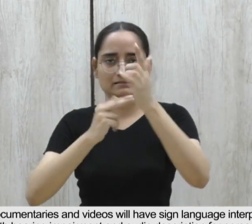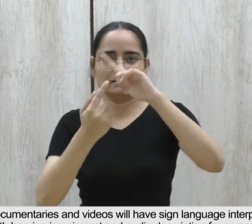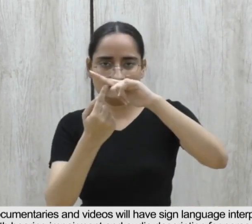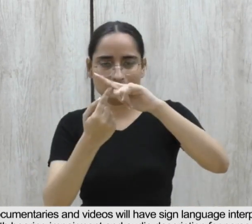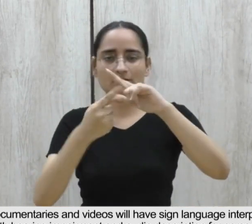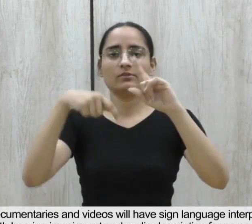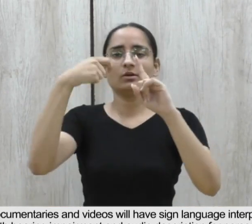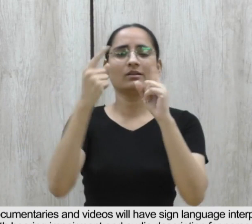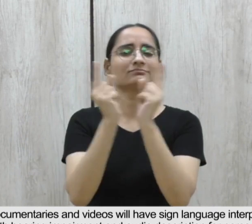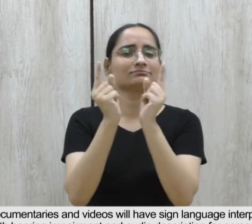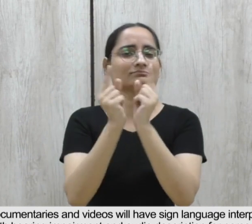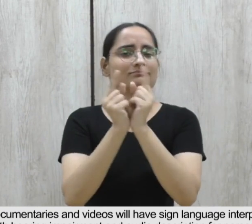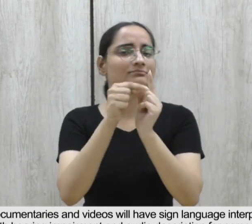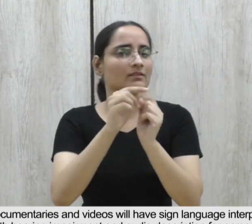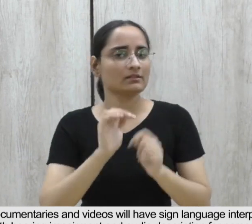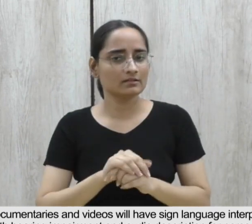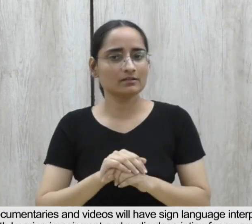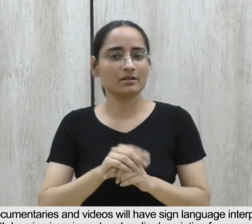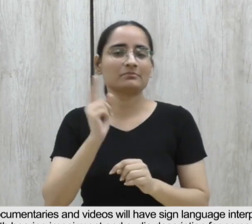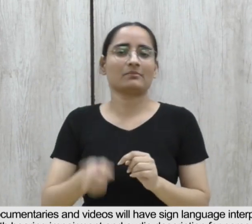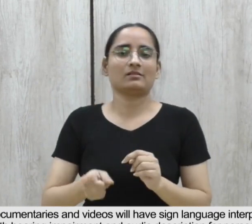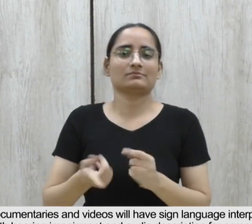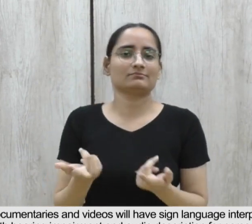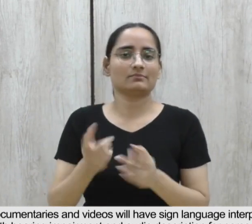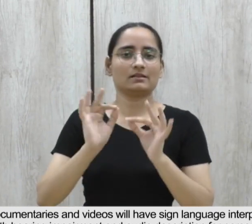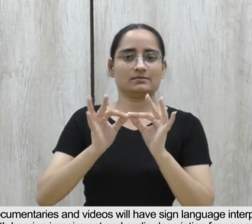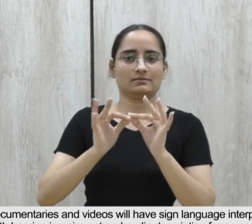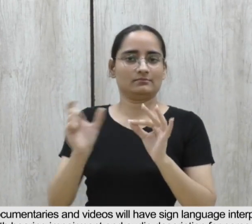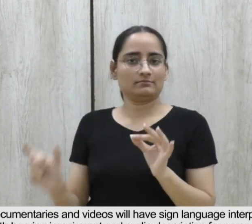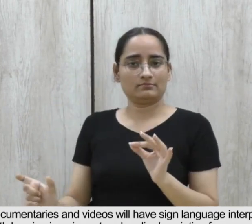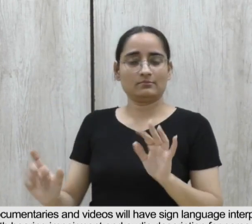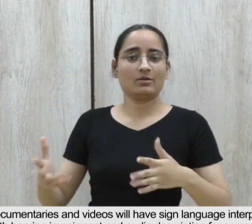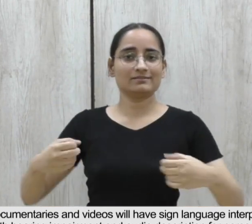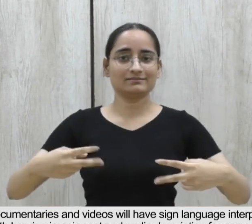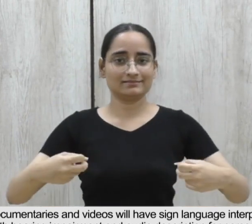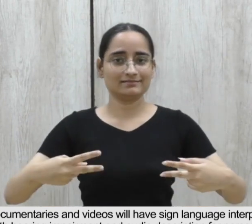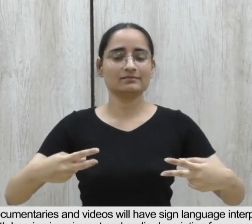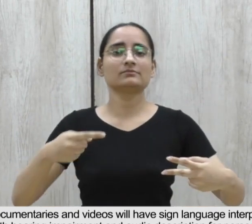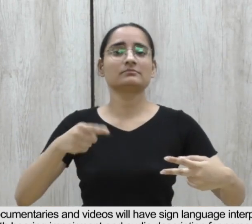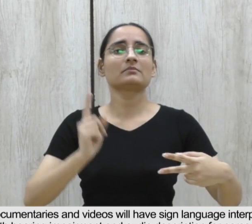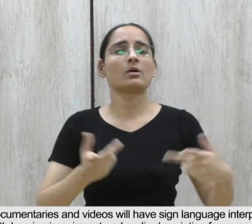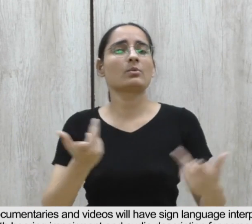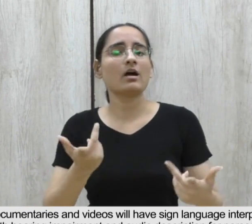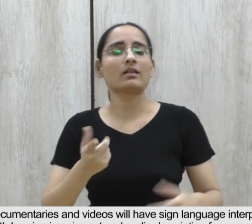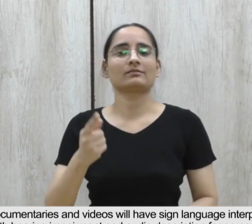documentaries and videos will have sign language interpretation